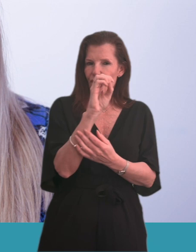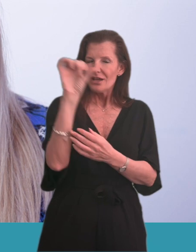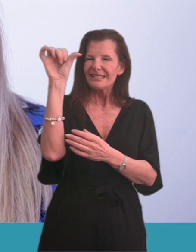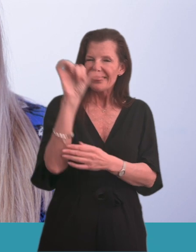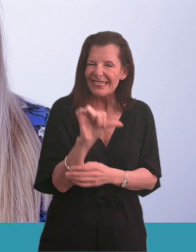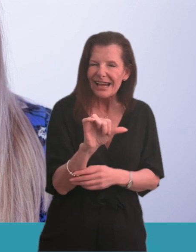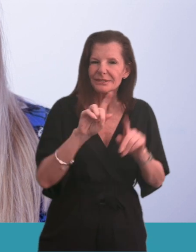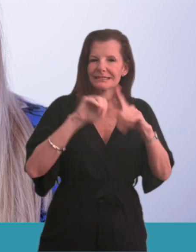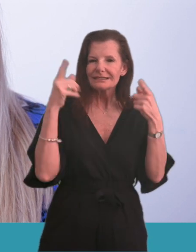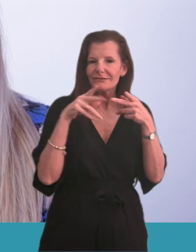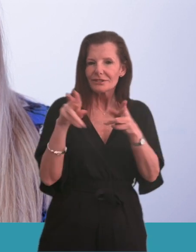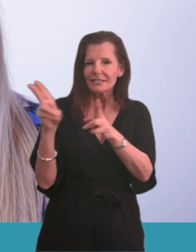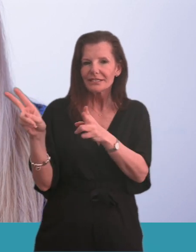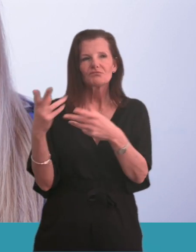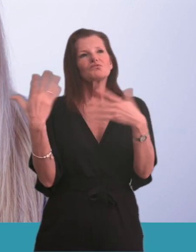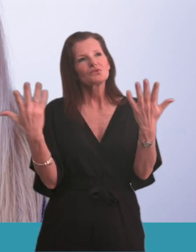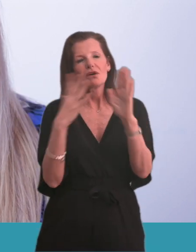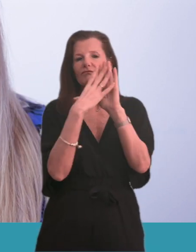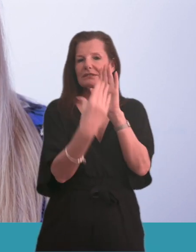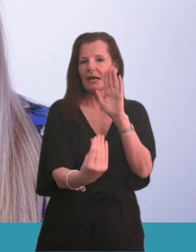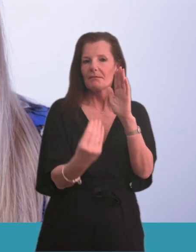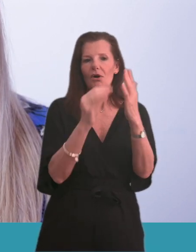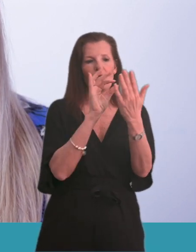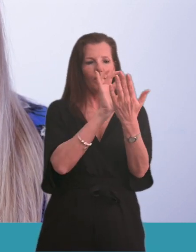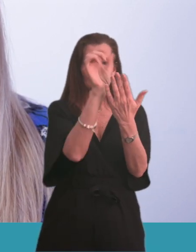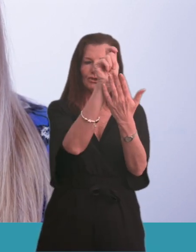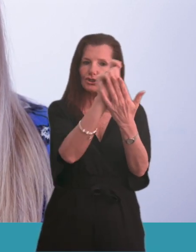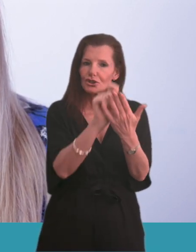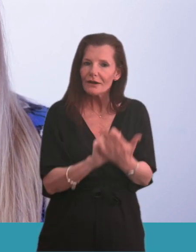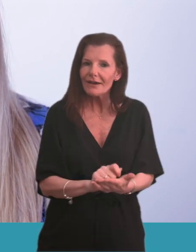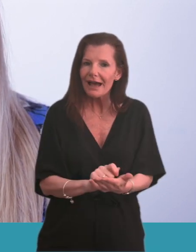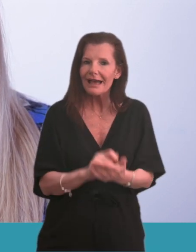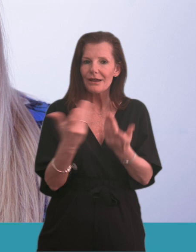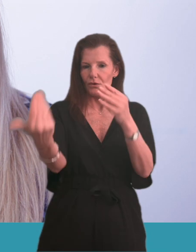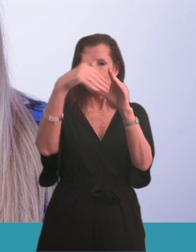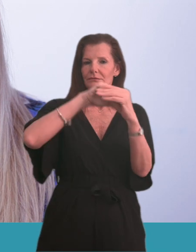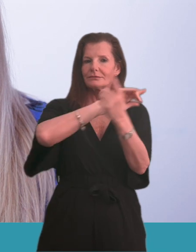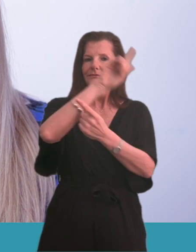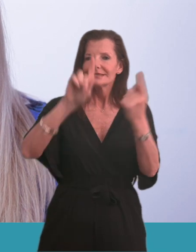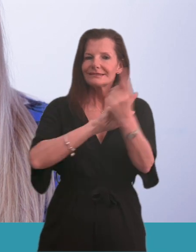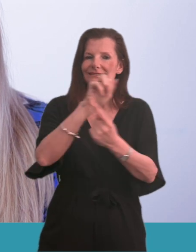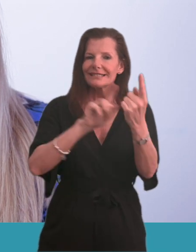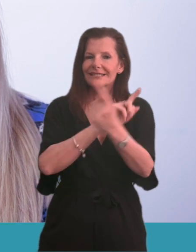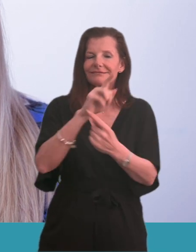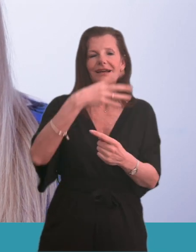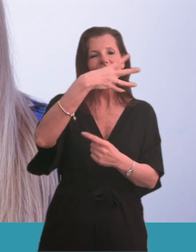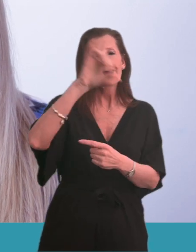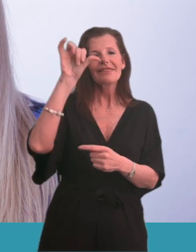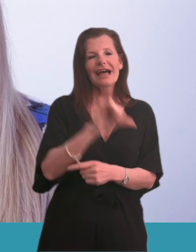interactions such as answering our surveys or coming to an event. More than 9,500, about